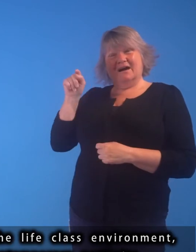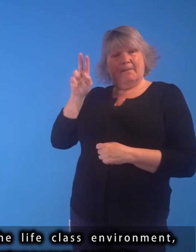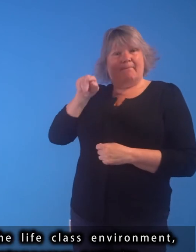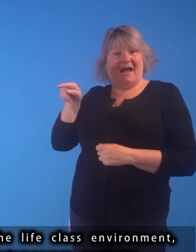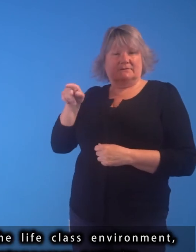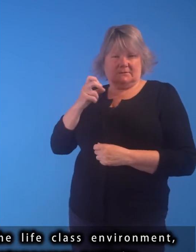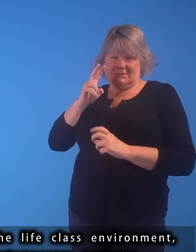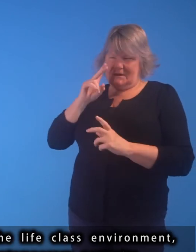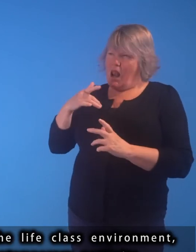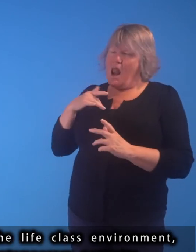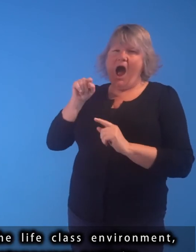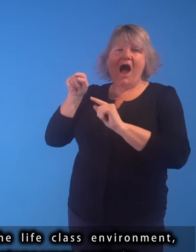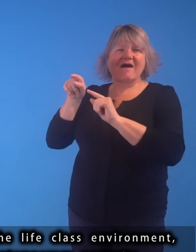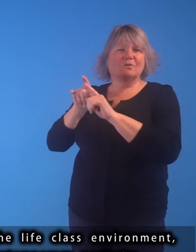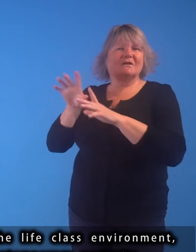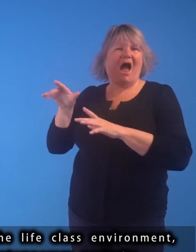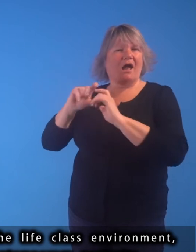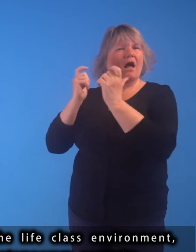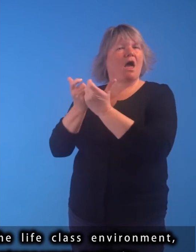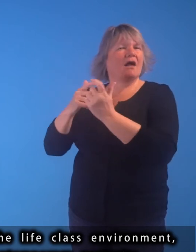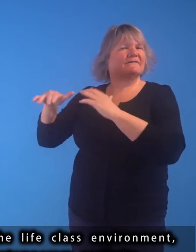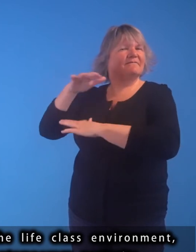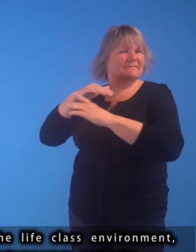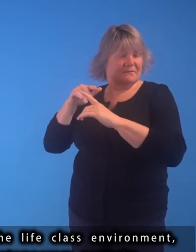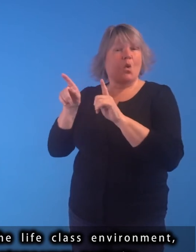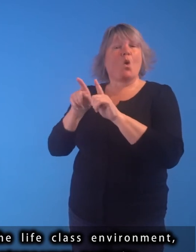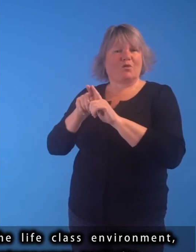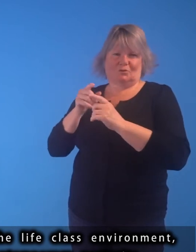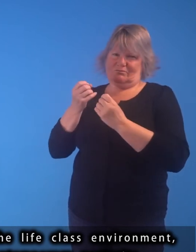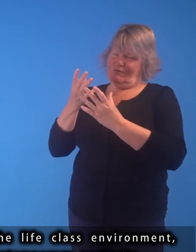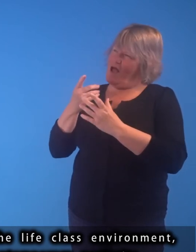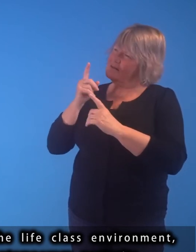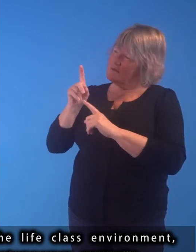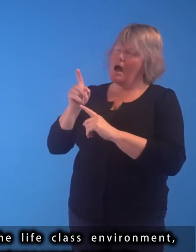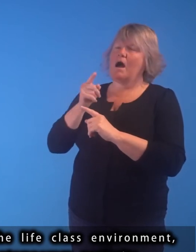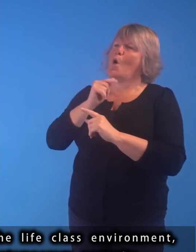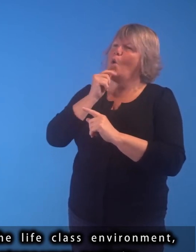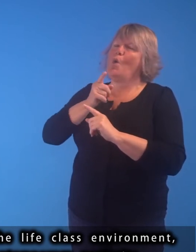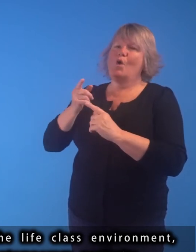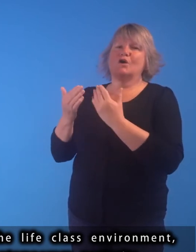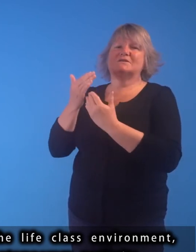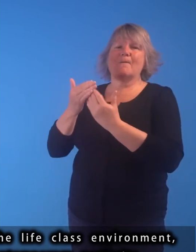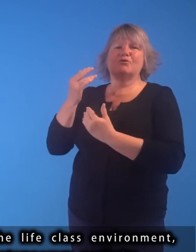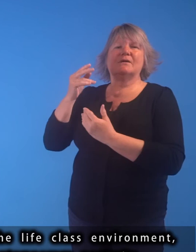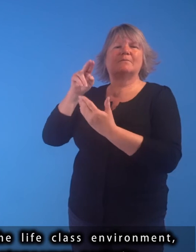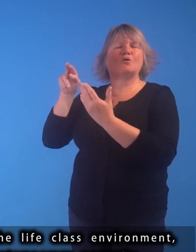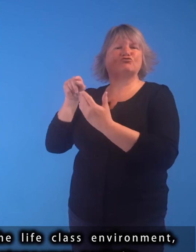This painting offers a glimpse into the life class environment, but also provides a series of contemporary